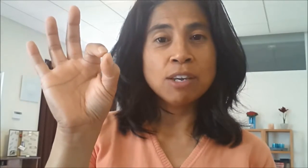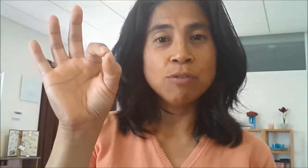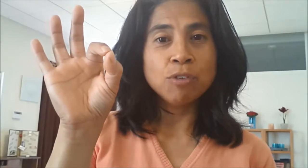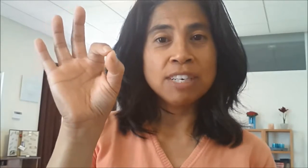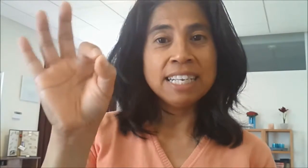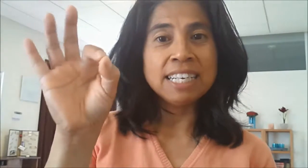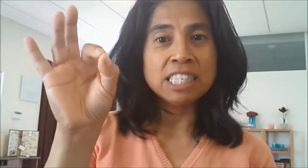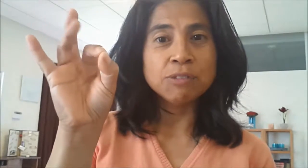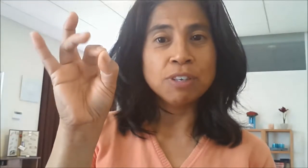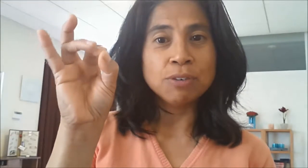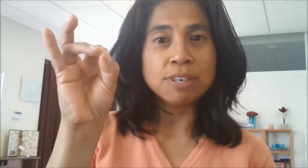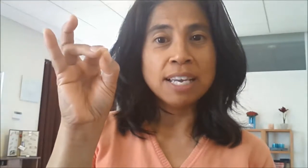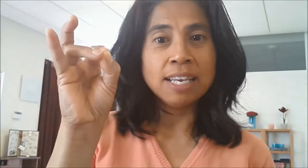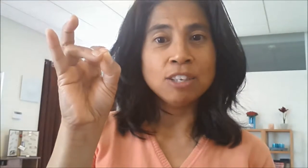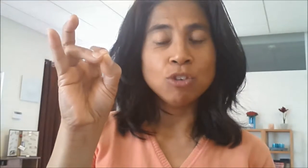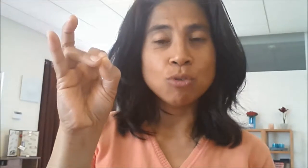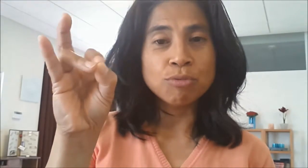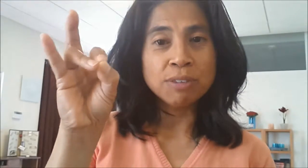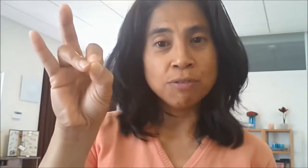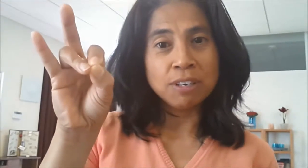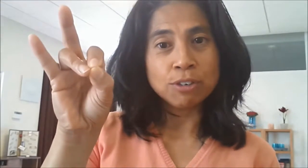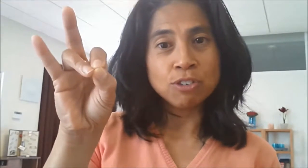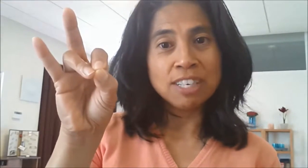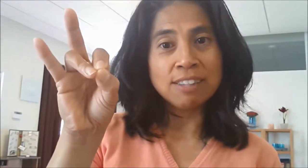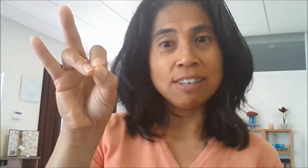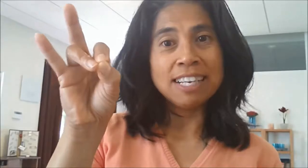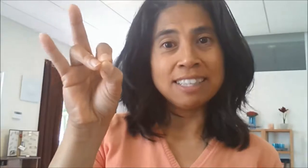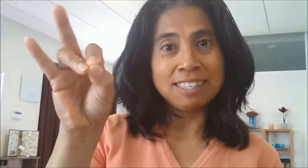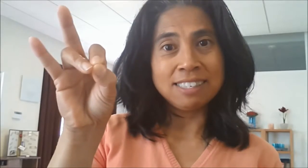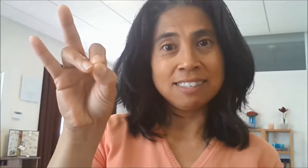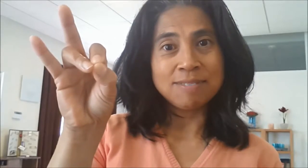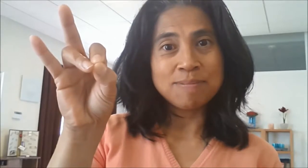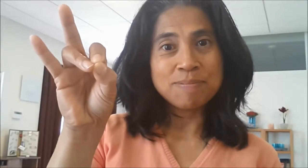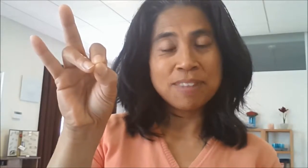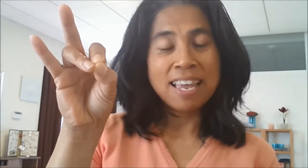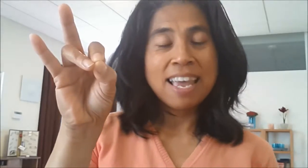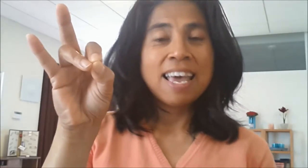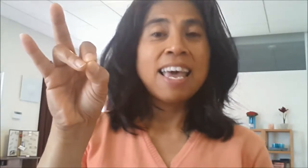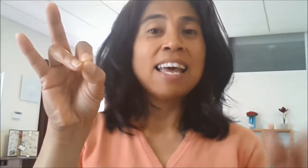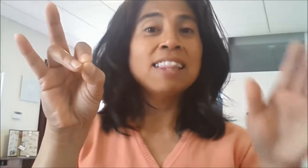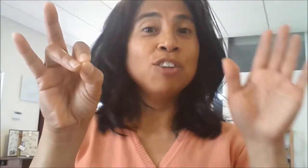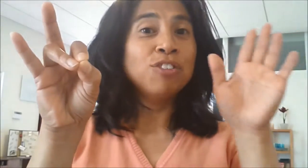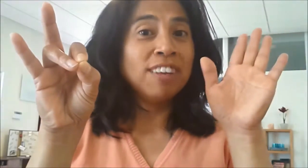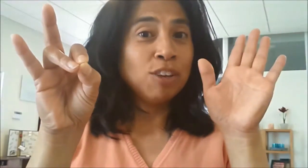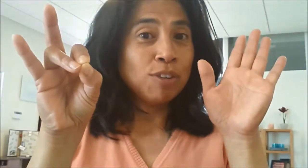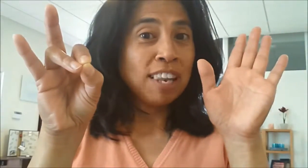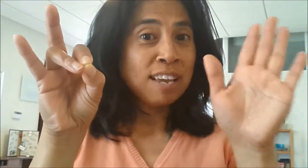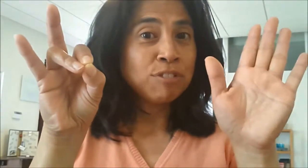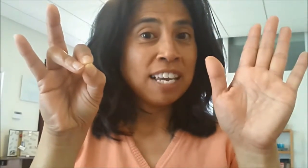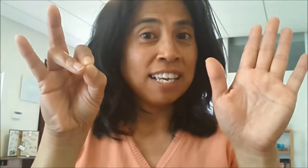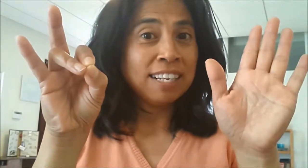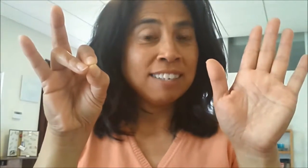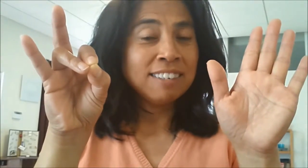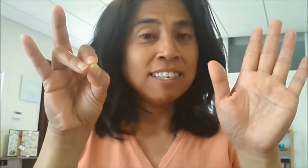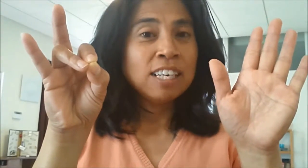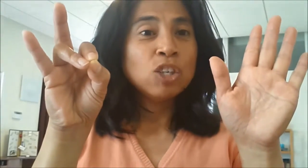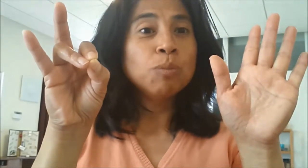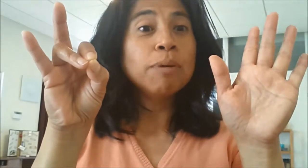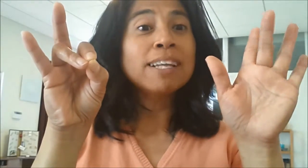of your index finger and your ring finger together like this. And then you take your left hand, you bend